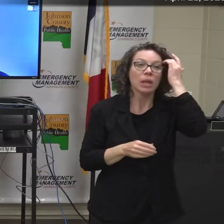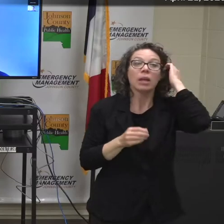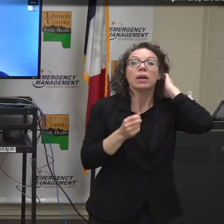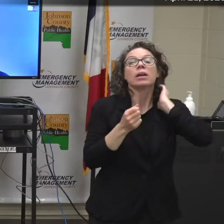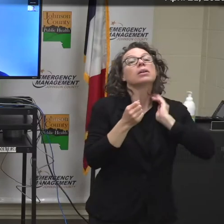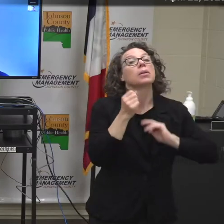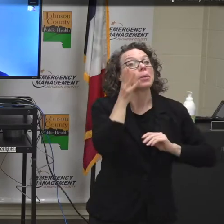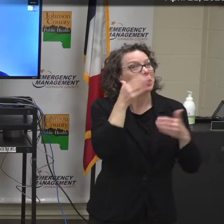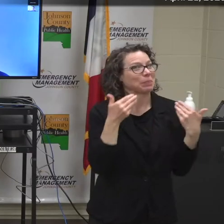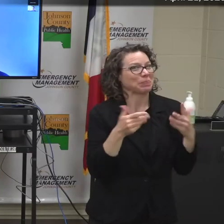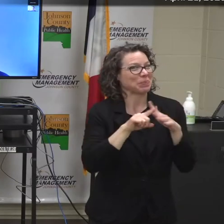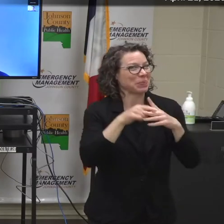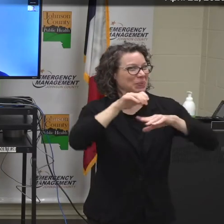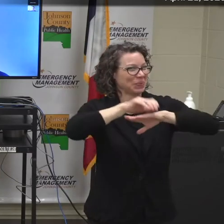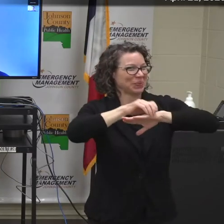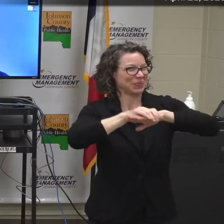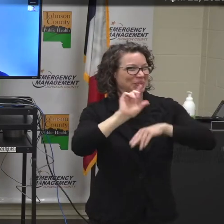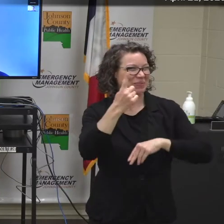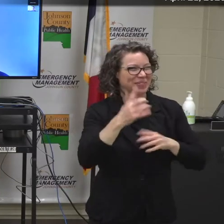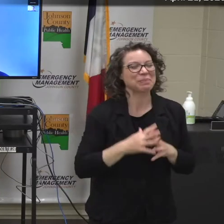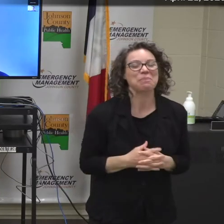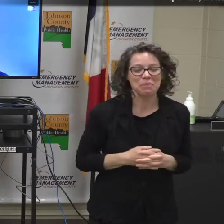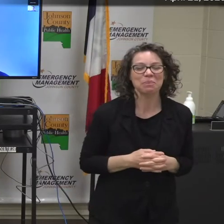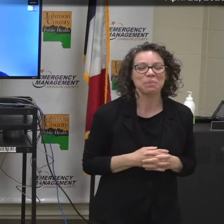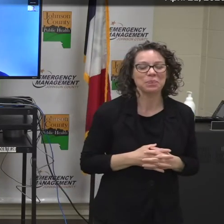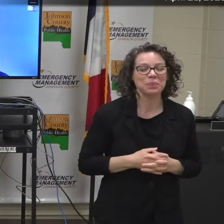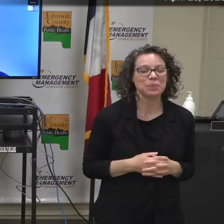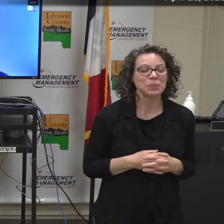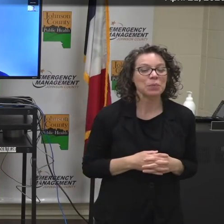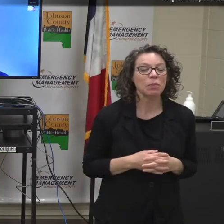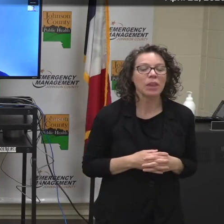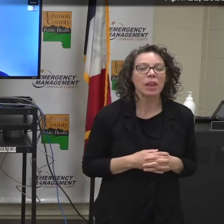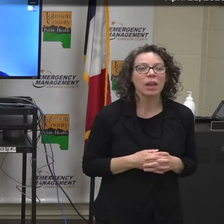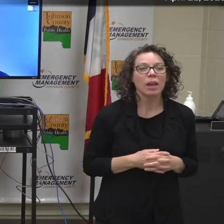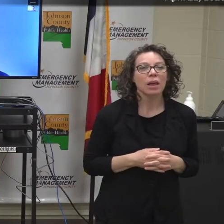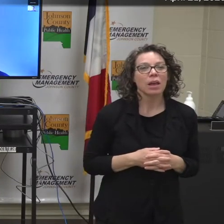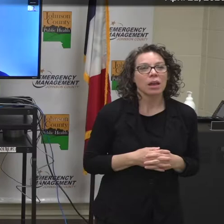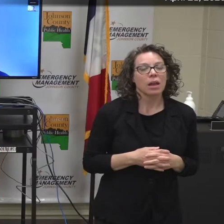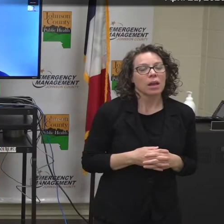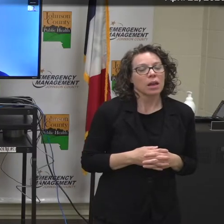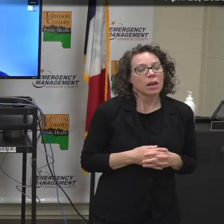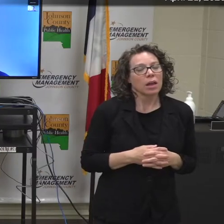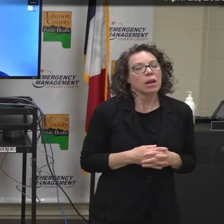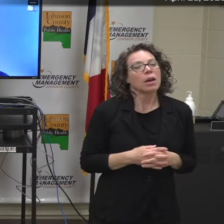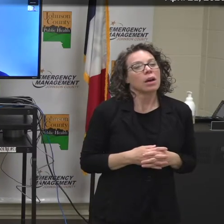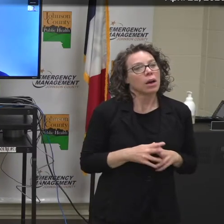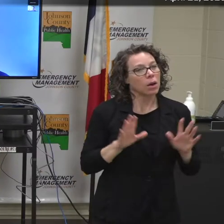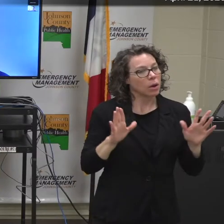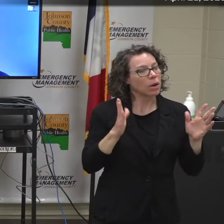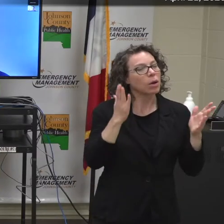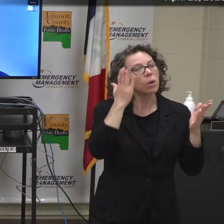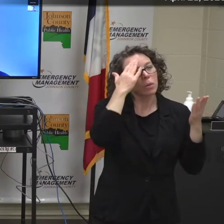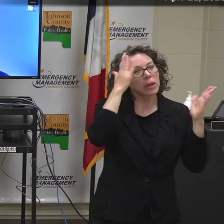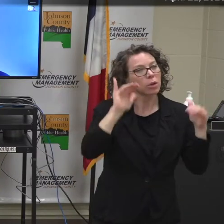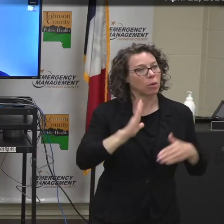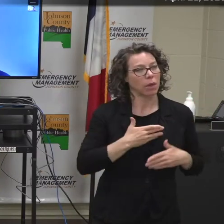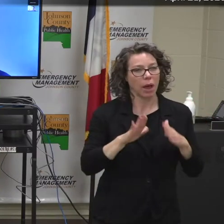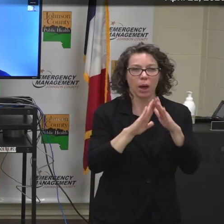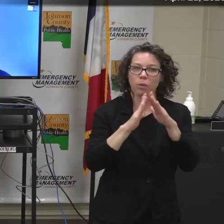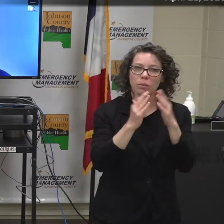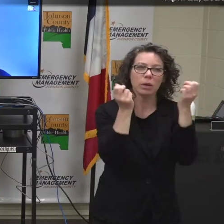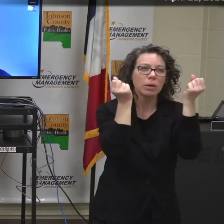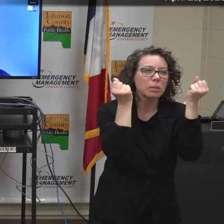Okay. So English now. We know that there are many questions in our community